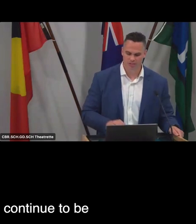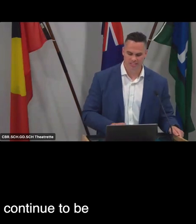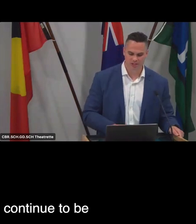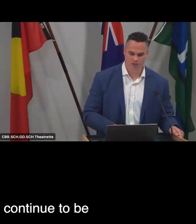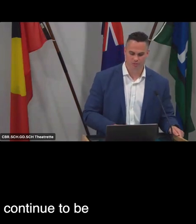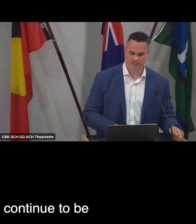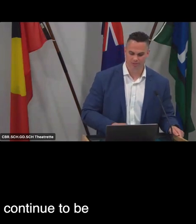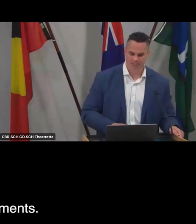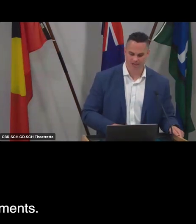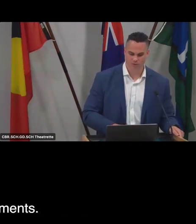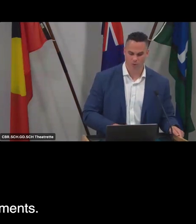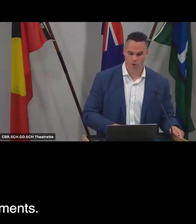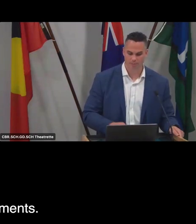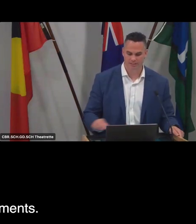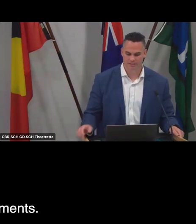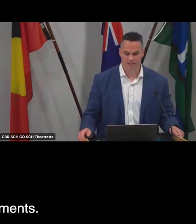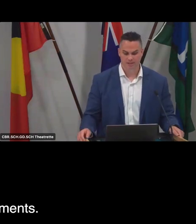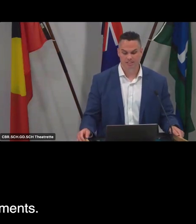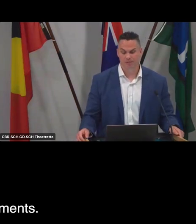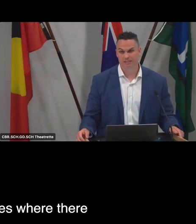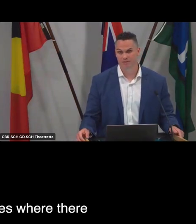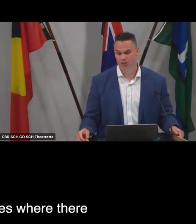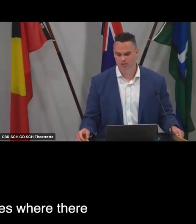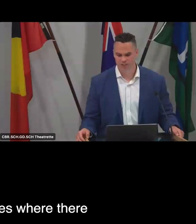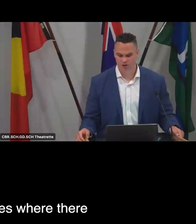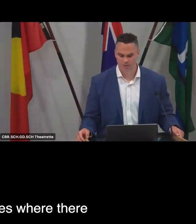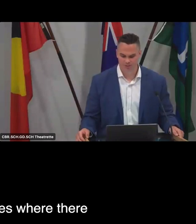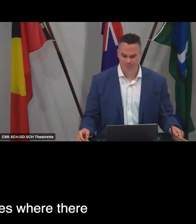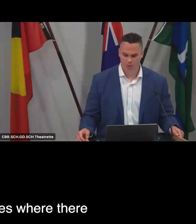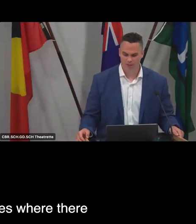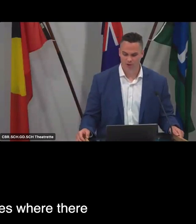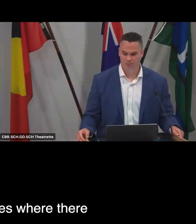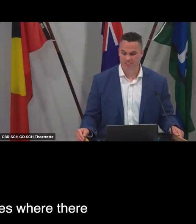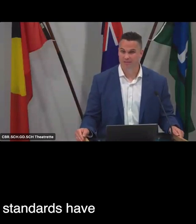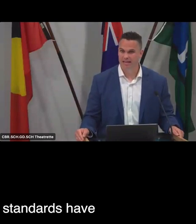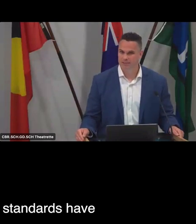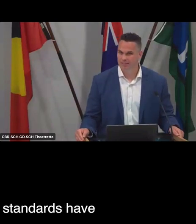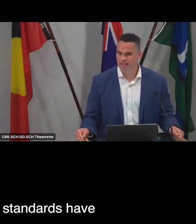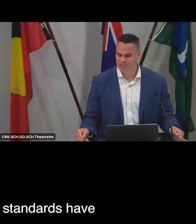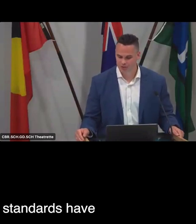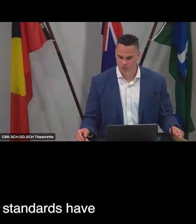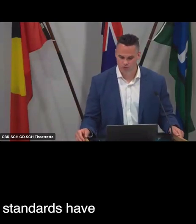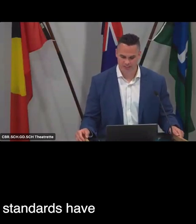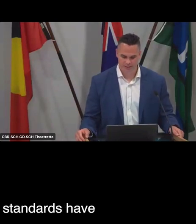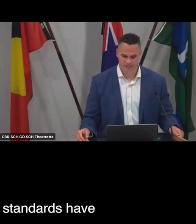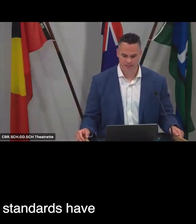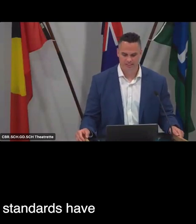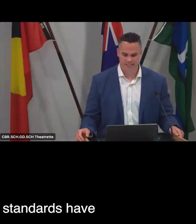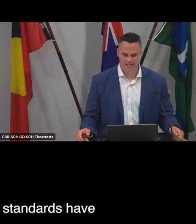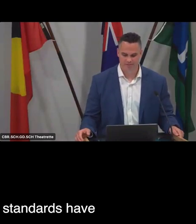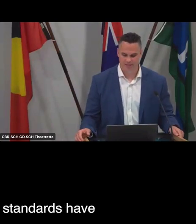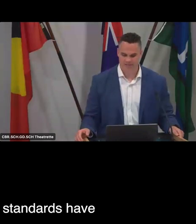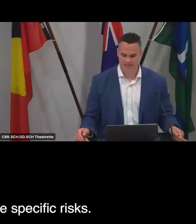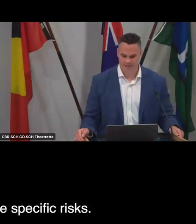but will continue to be subject to other requirements. This means that for service types, where there are specific expectations or risks,